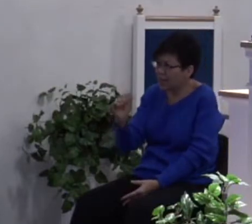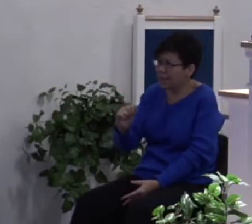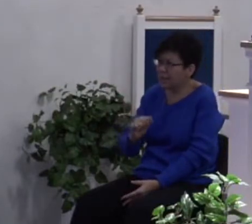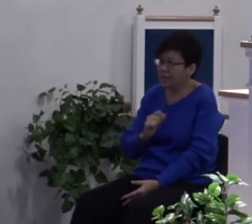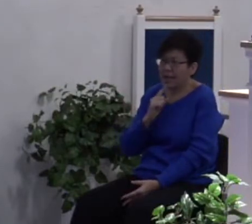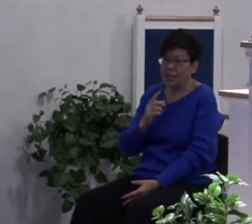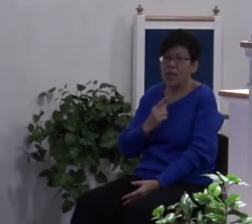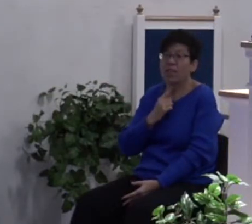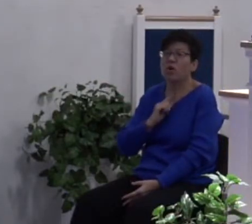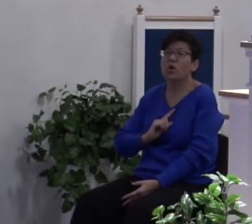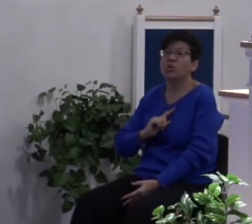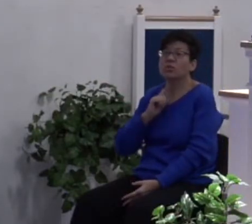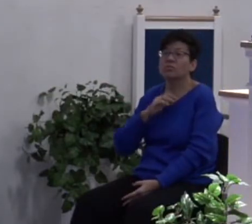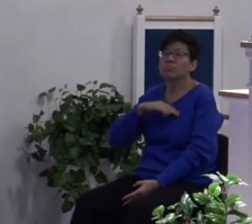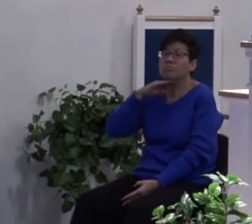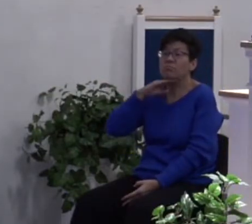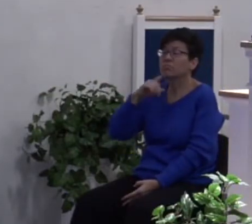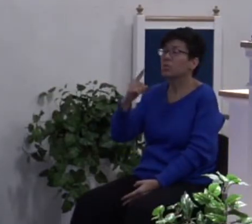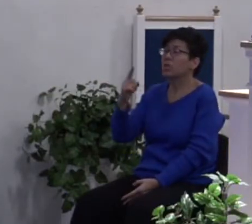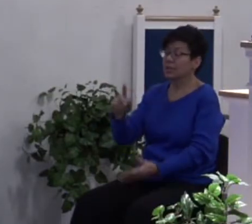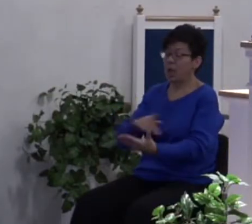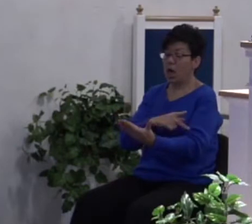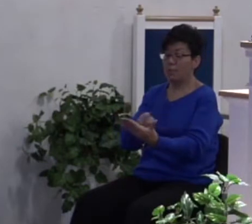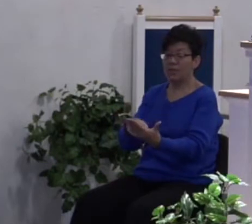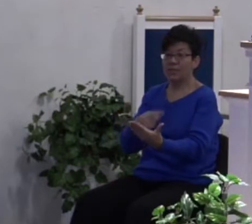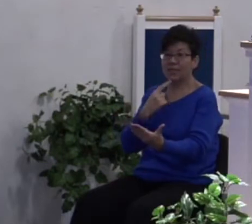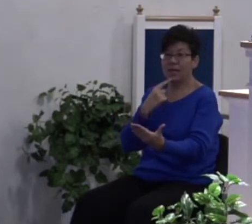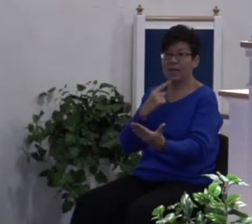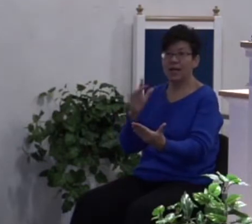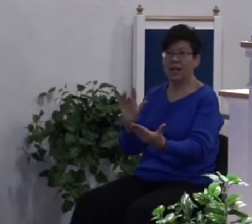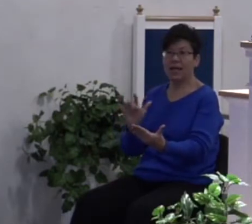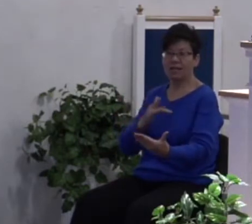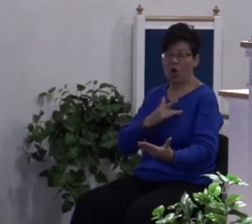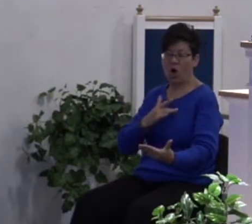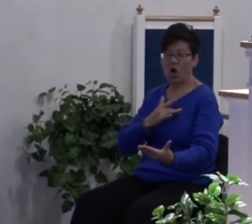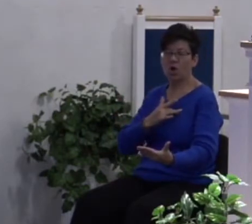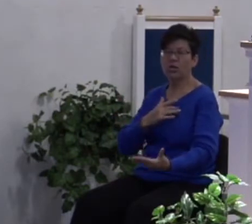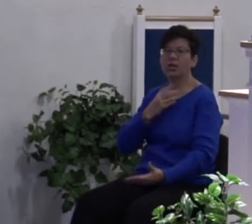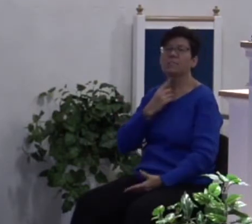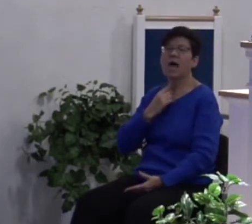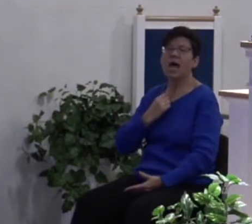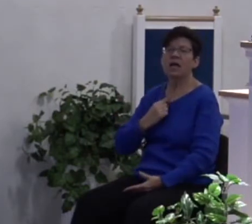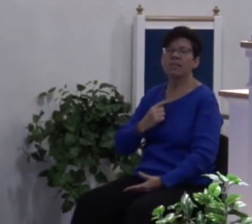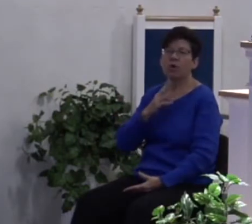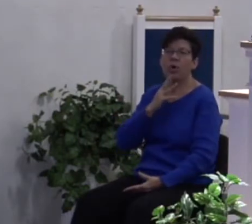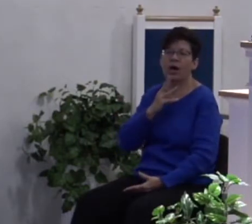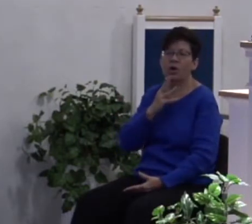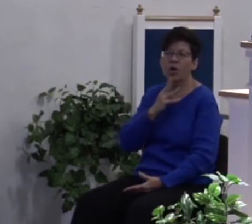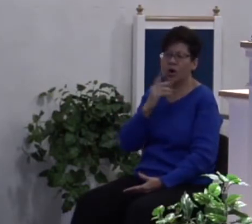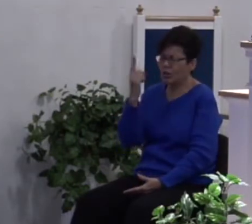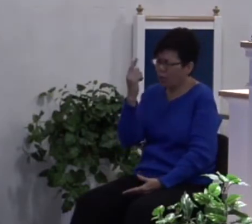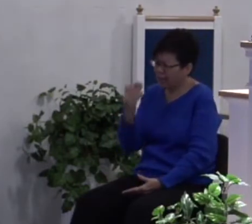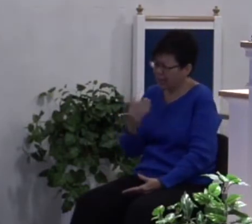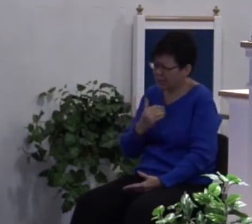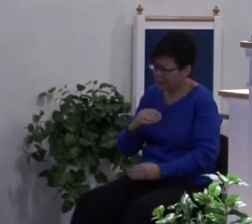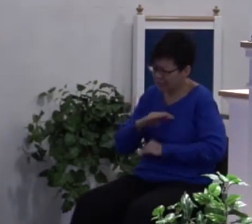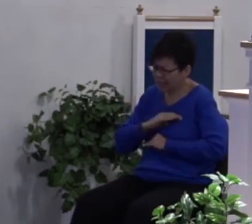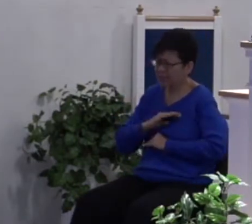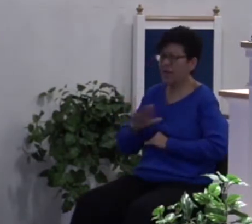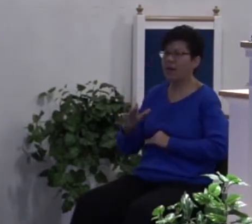thirst. The psalmist said like the heart panteth at the water brook. Only one thing can satisfy the thirst that you